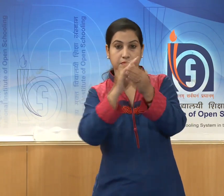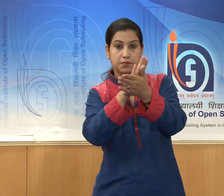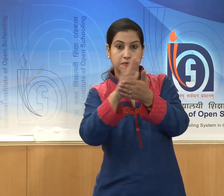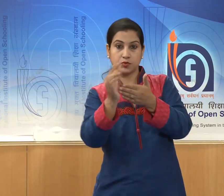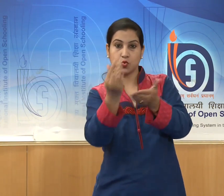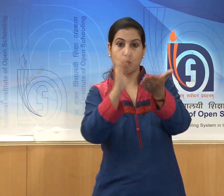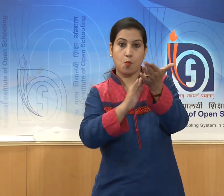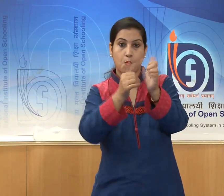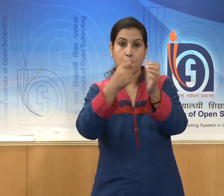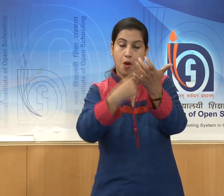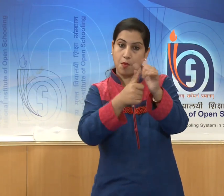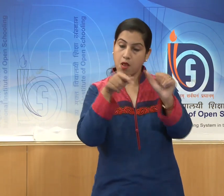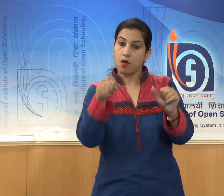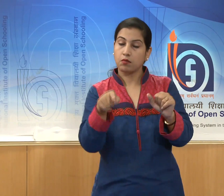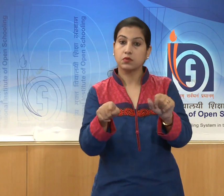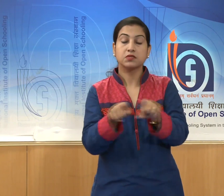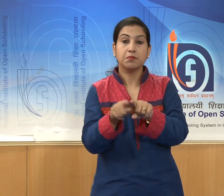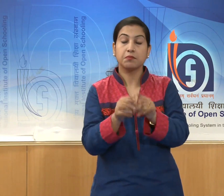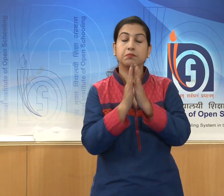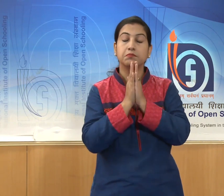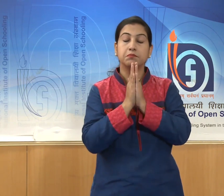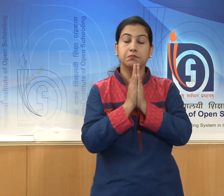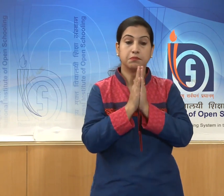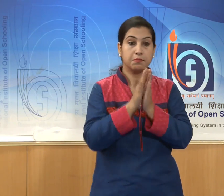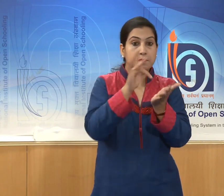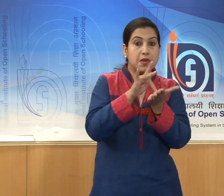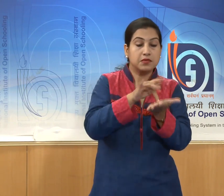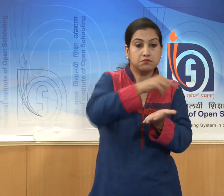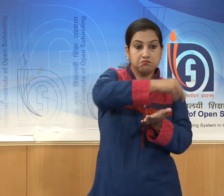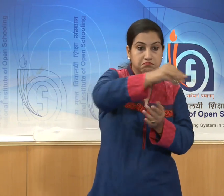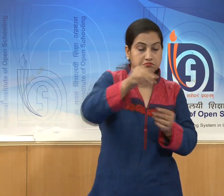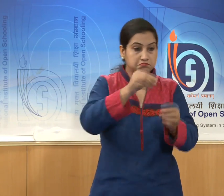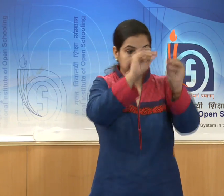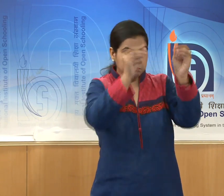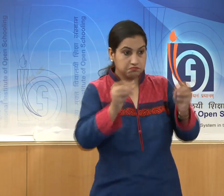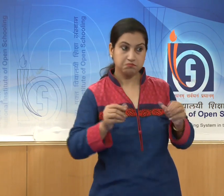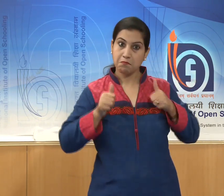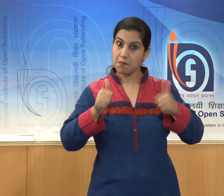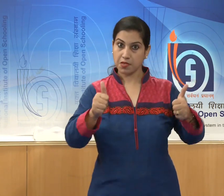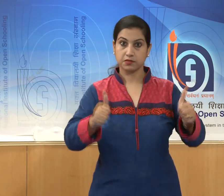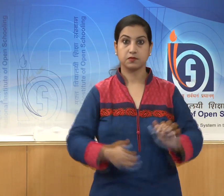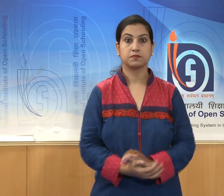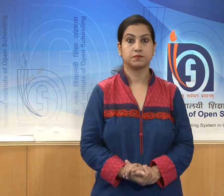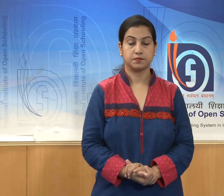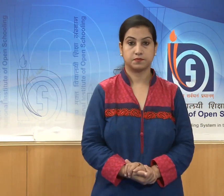Where temple architectures started.